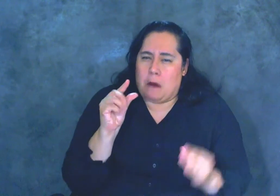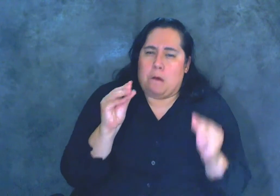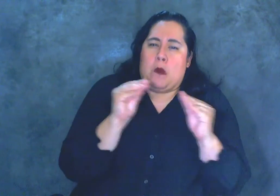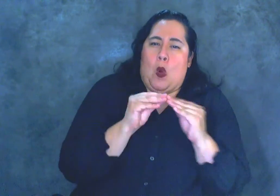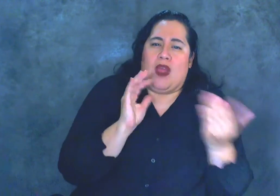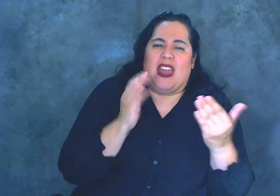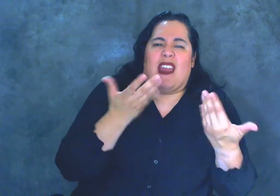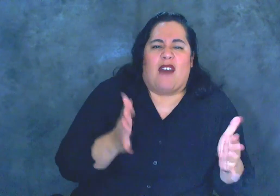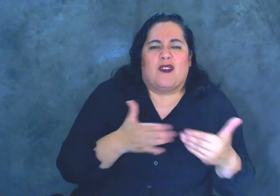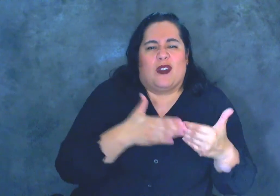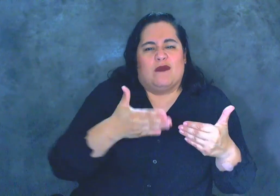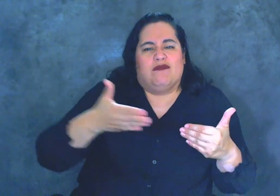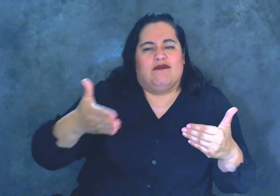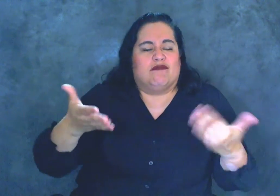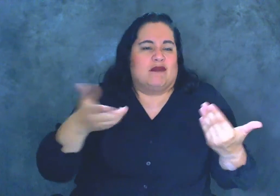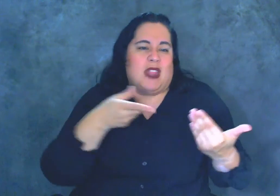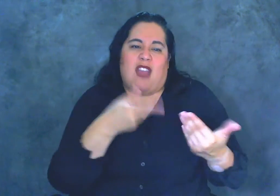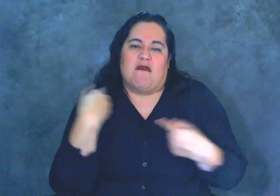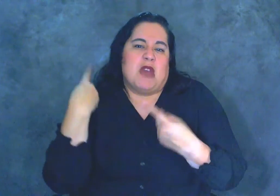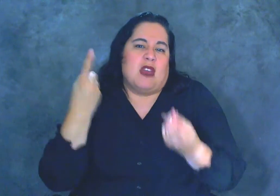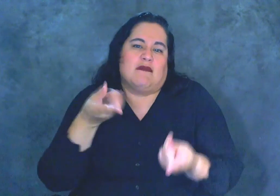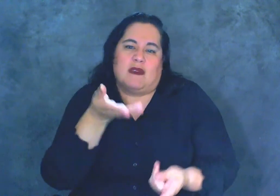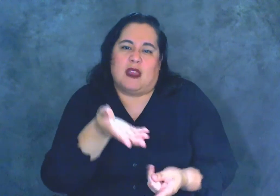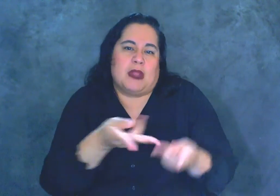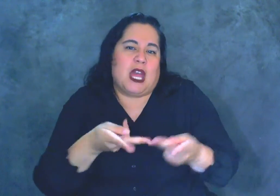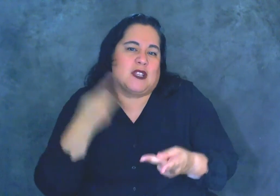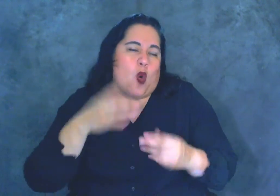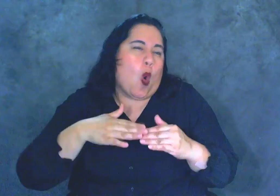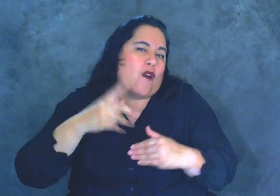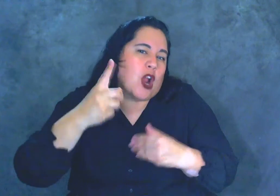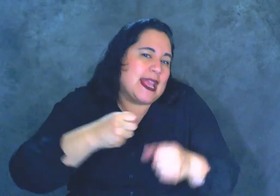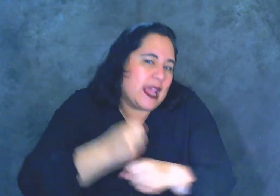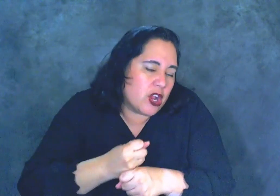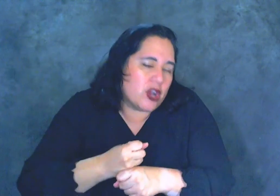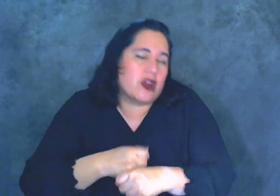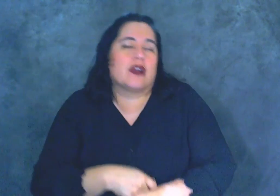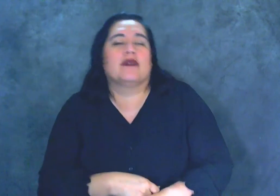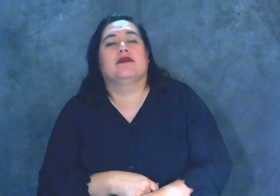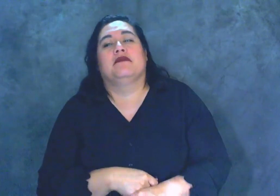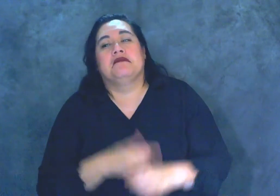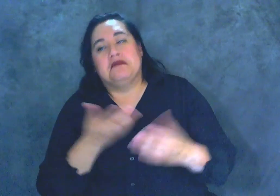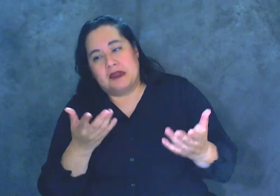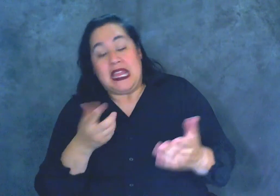after they after they've been at this place for over a year. Somebody who